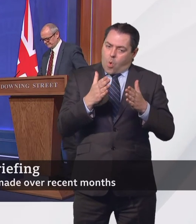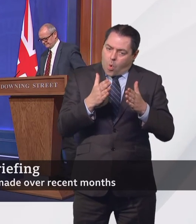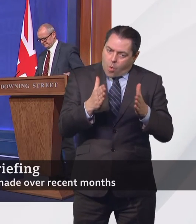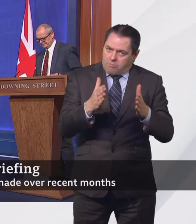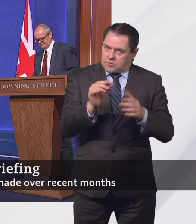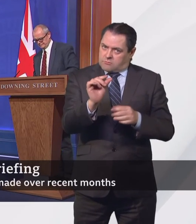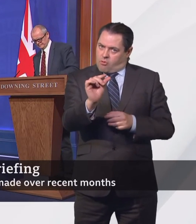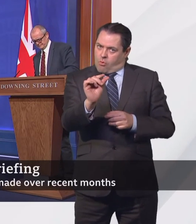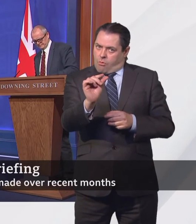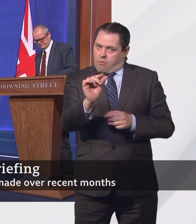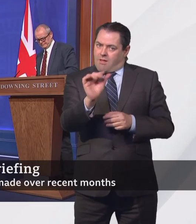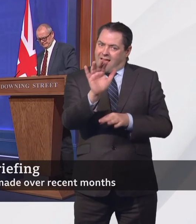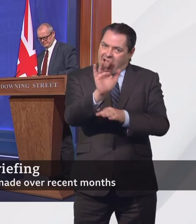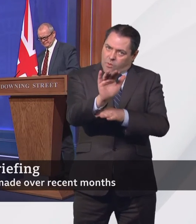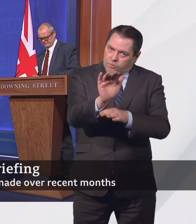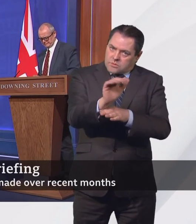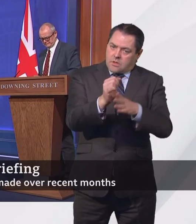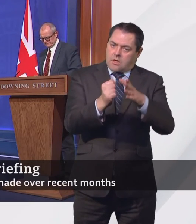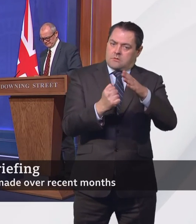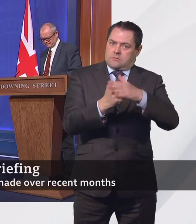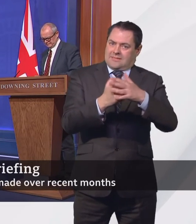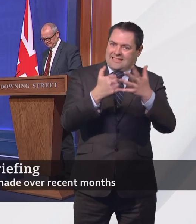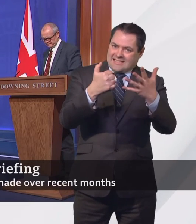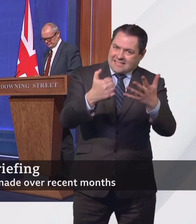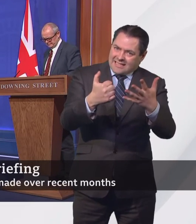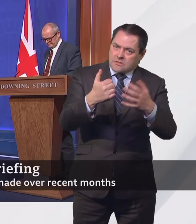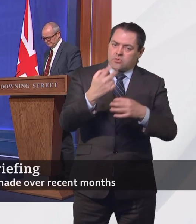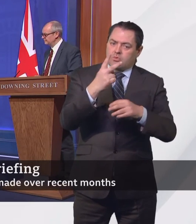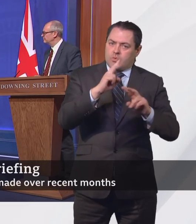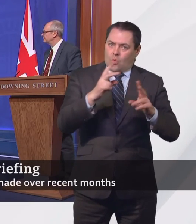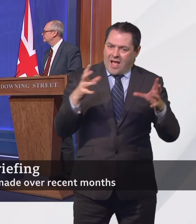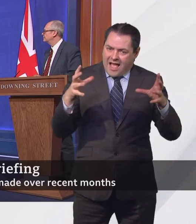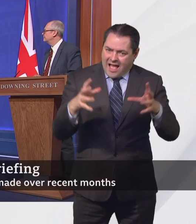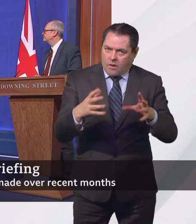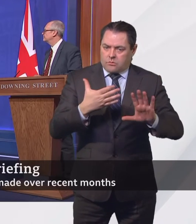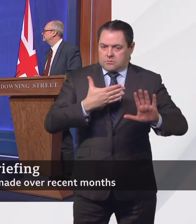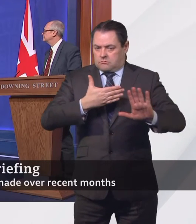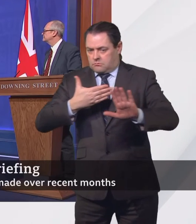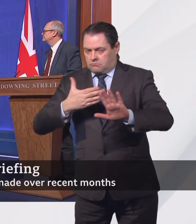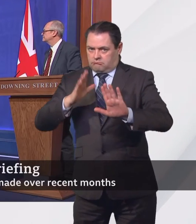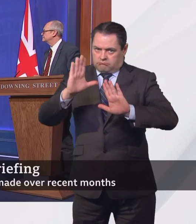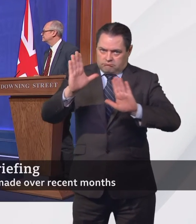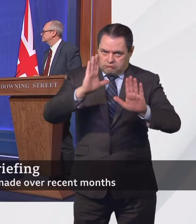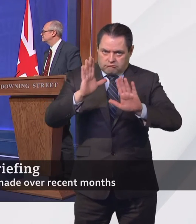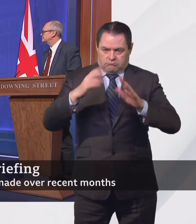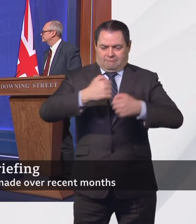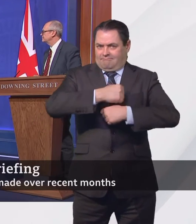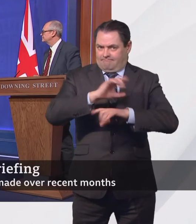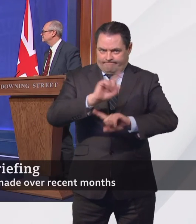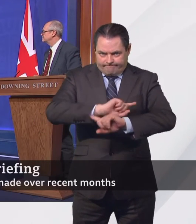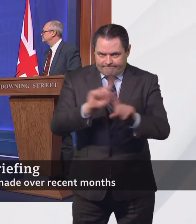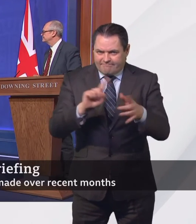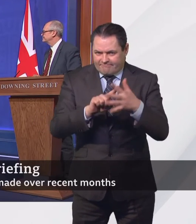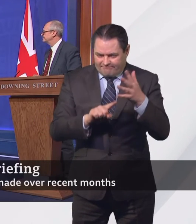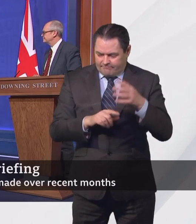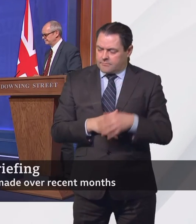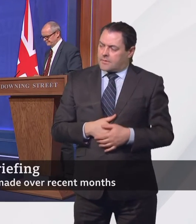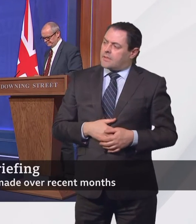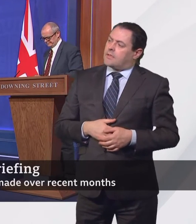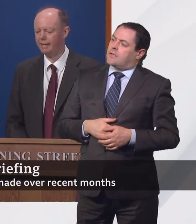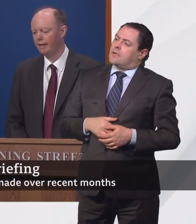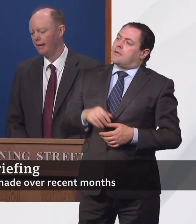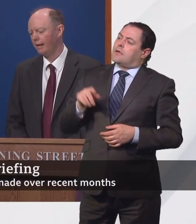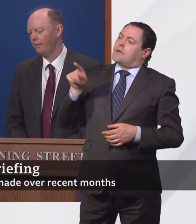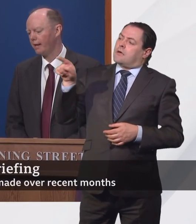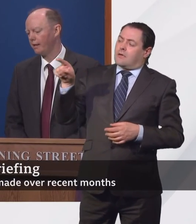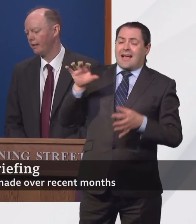me, yes there is a high likelihood that there will be some uptick as a result of the relaxations